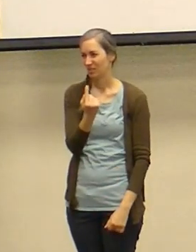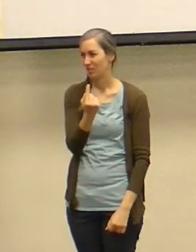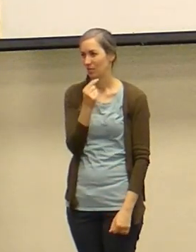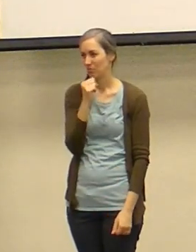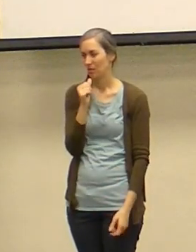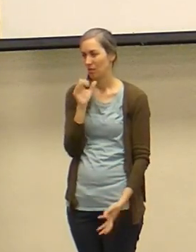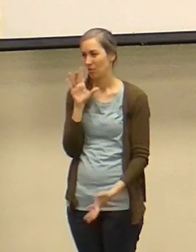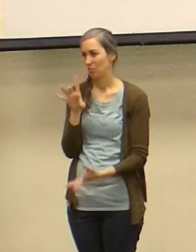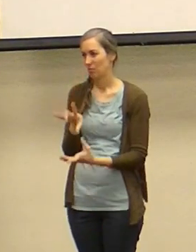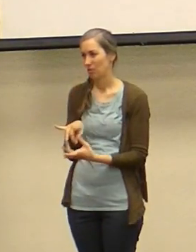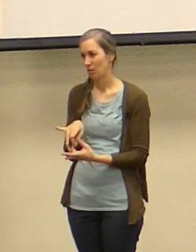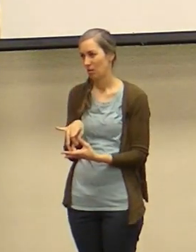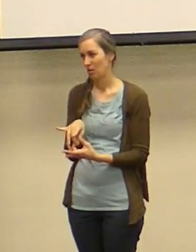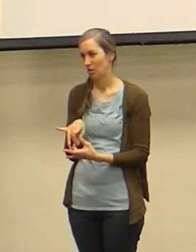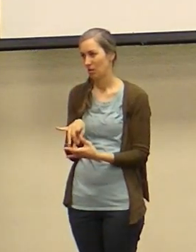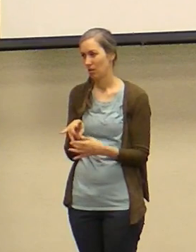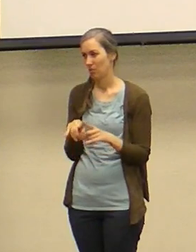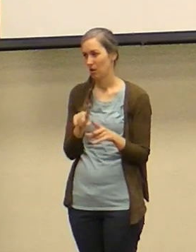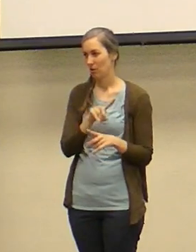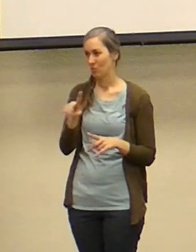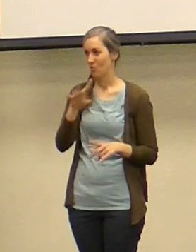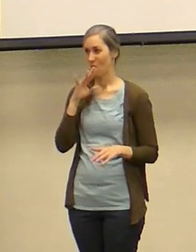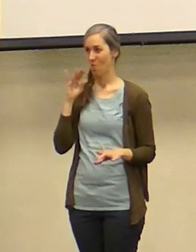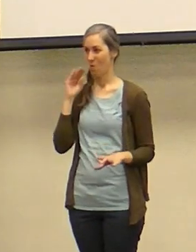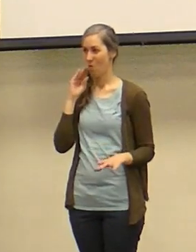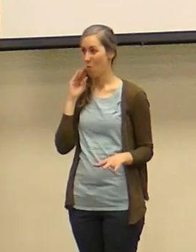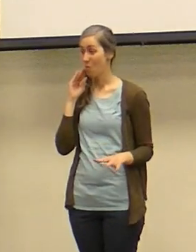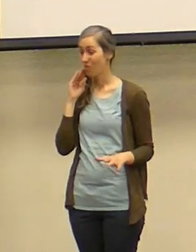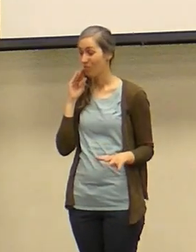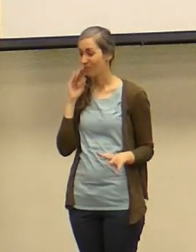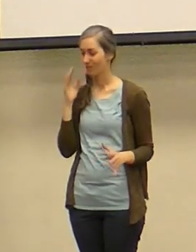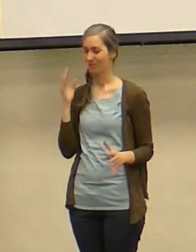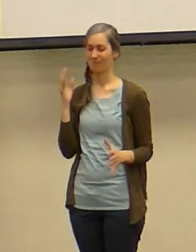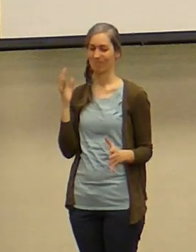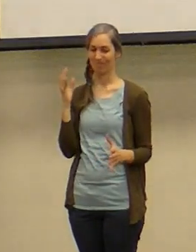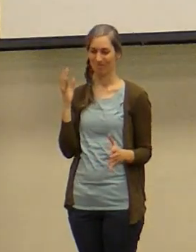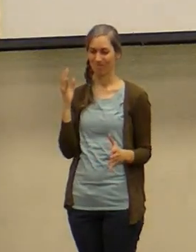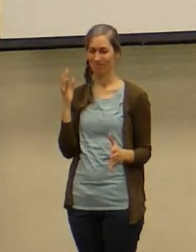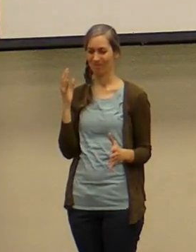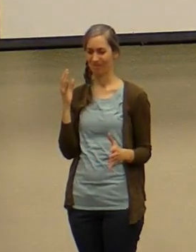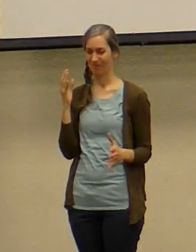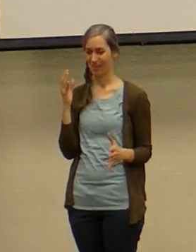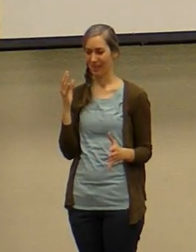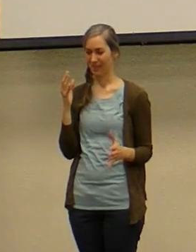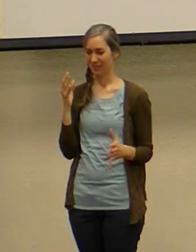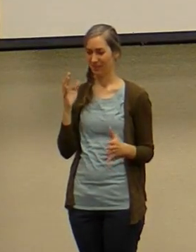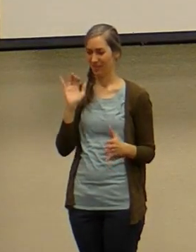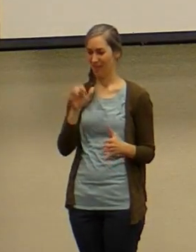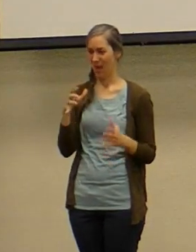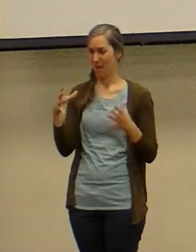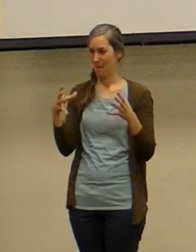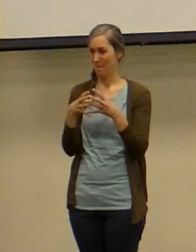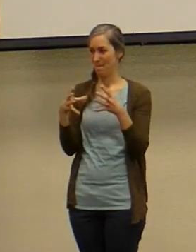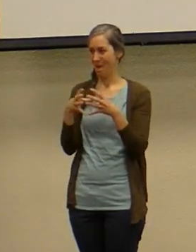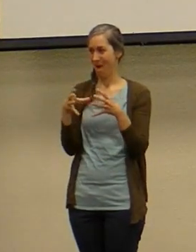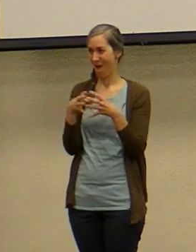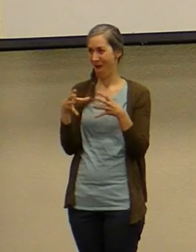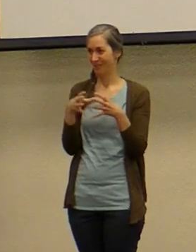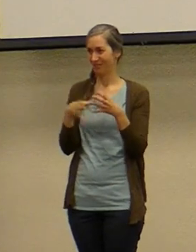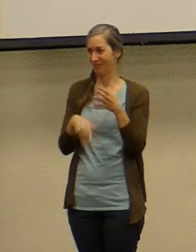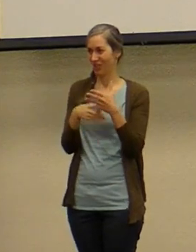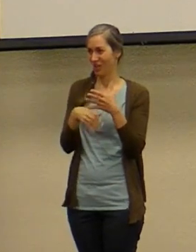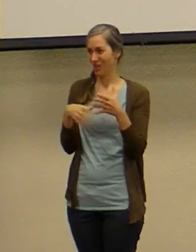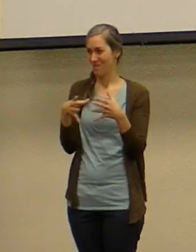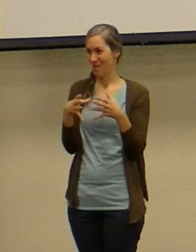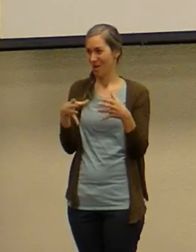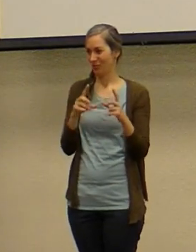belong but man when she goes home she's able to take that same soccer ball to her backyard and the dog loves her and they play